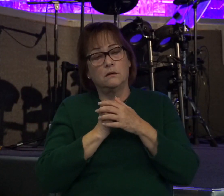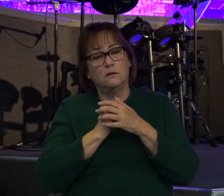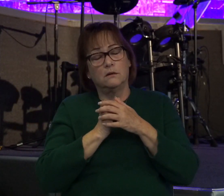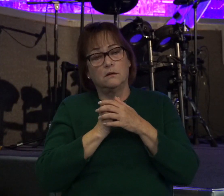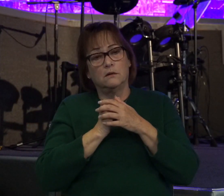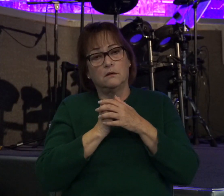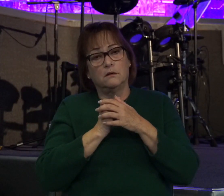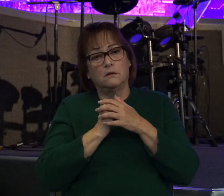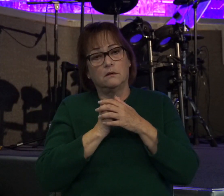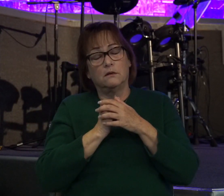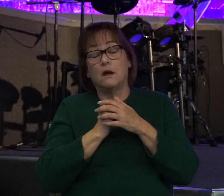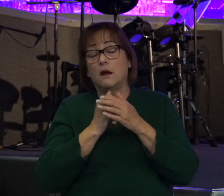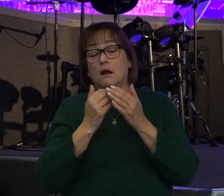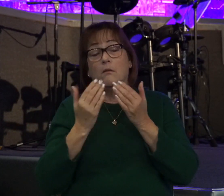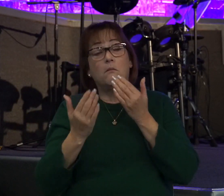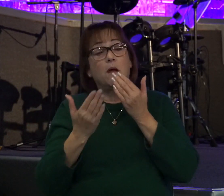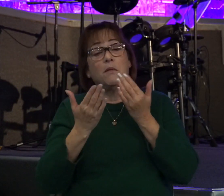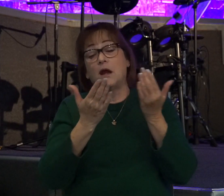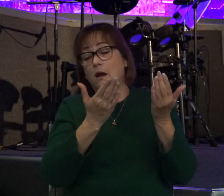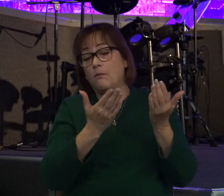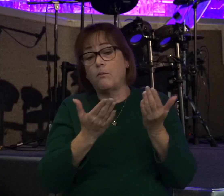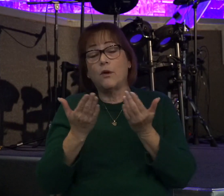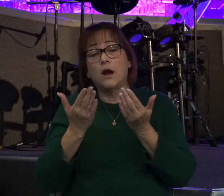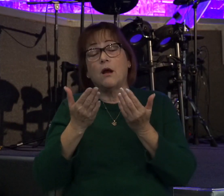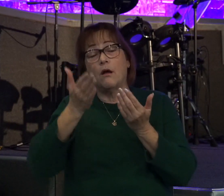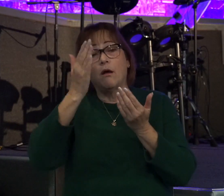they may just bring God into their lives with gladness.